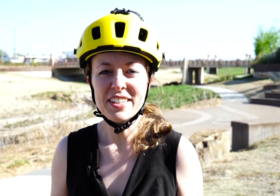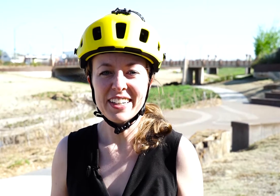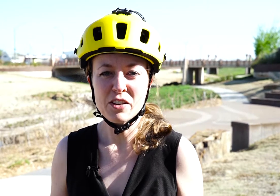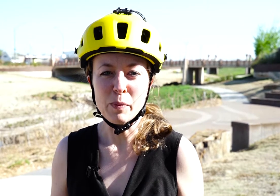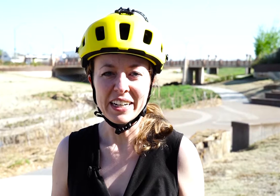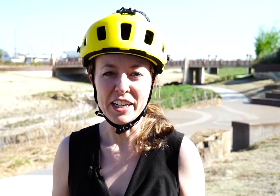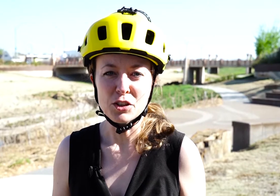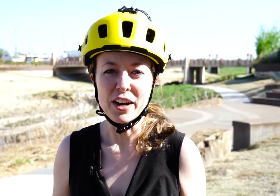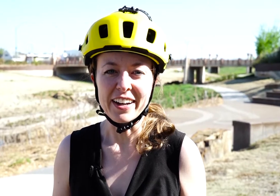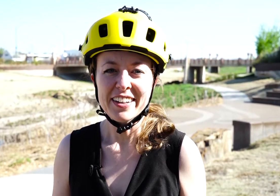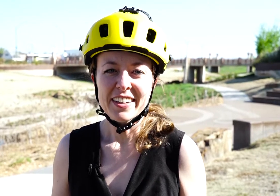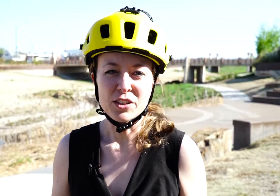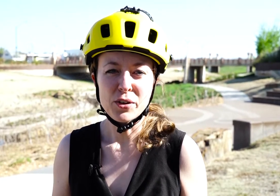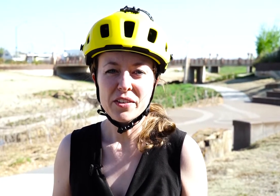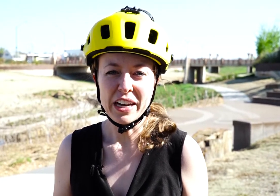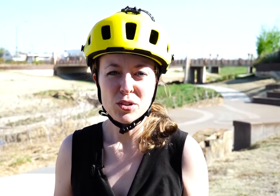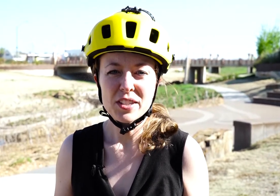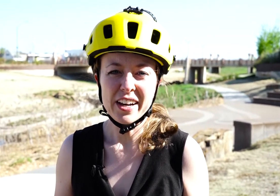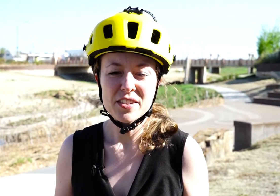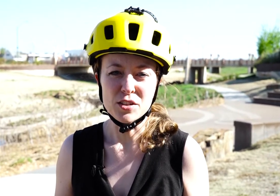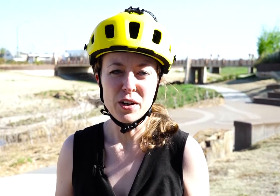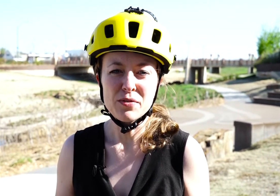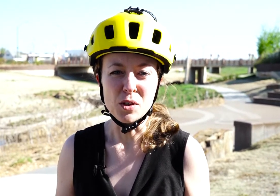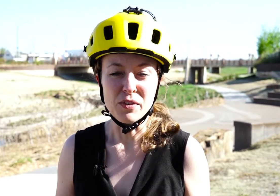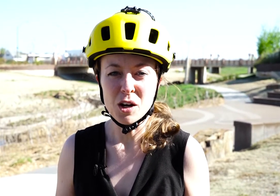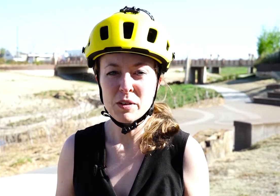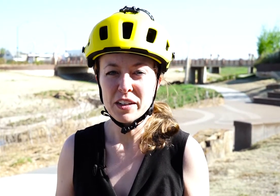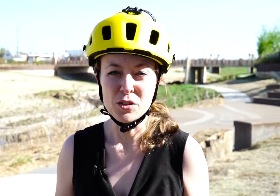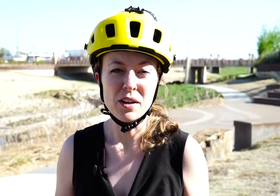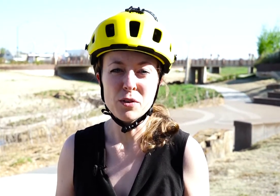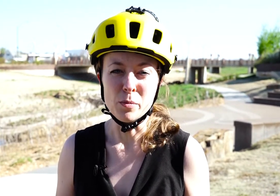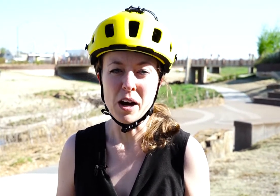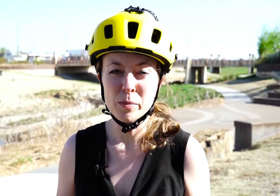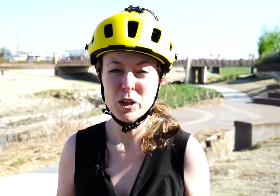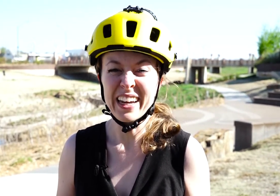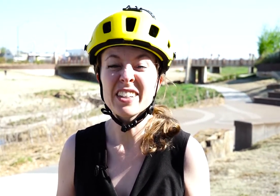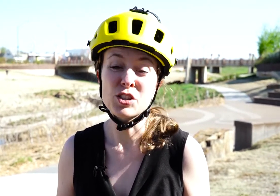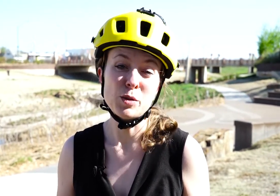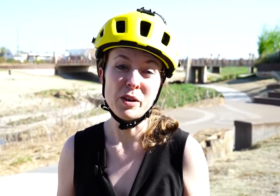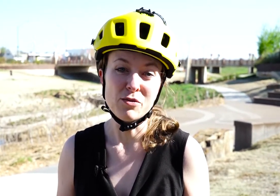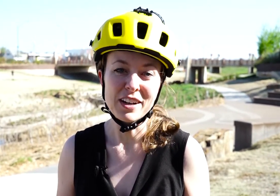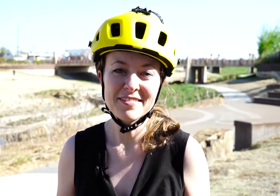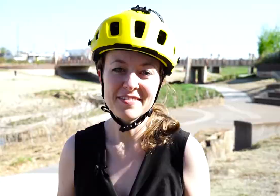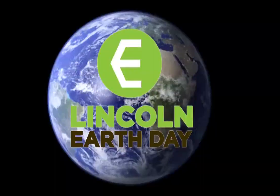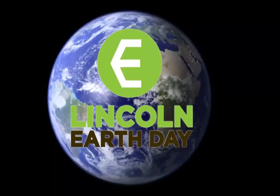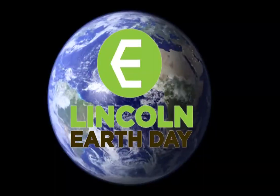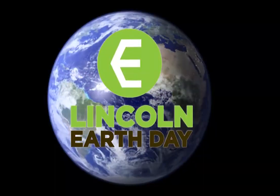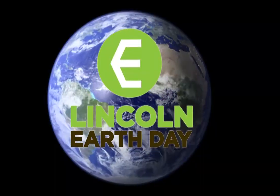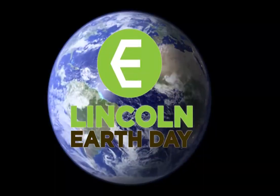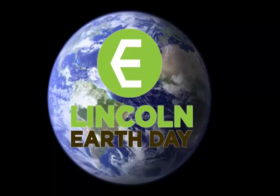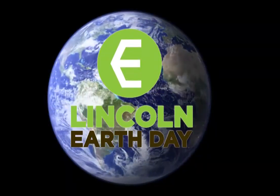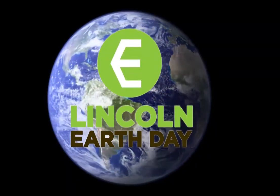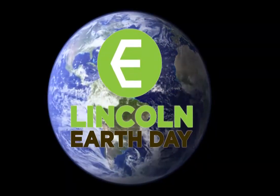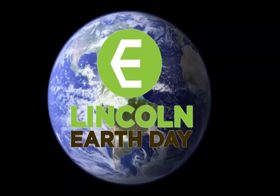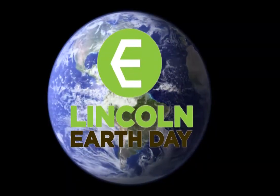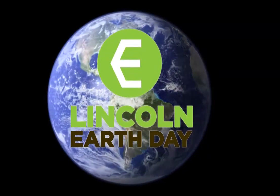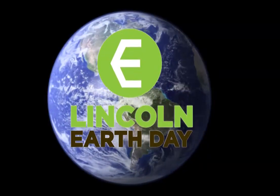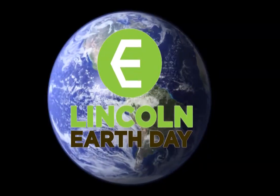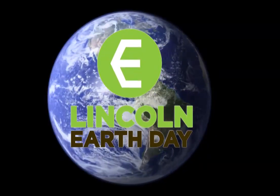Day, give biking a try. It's great exercise, it's great for the environment, it's great for your pocketbook, and it's just plain fun. Simple steps like bicycling can make a big